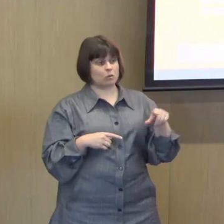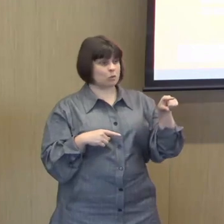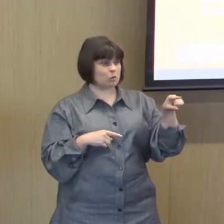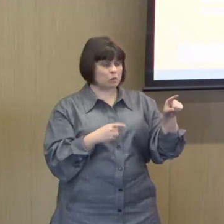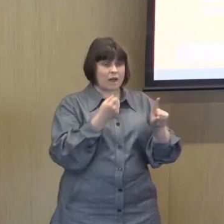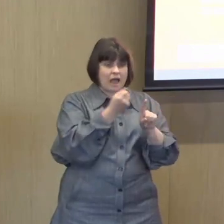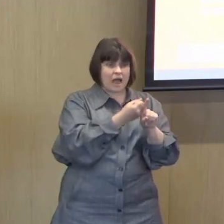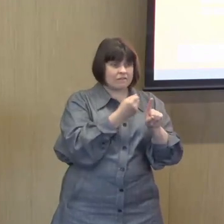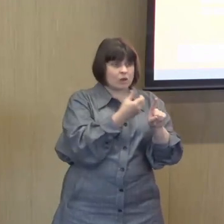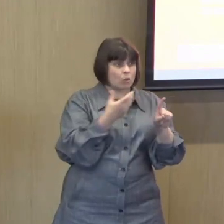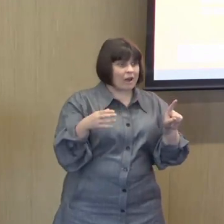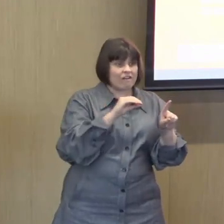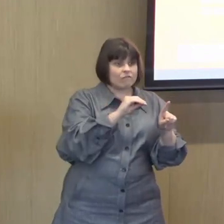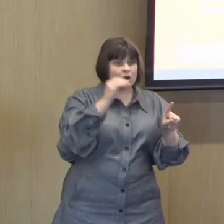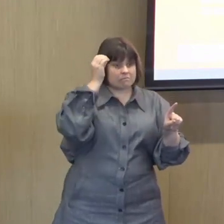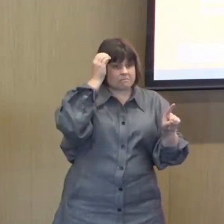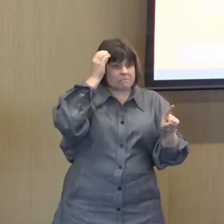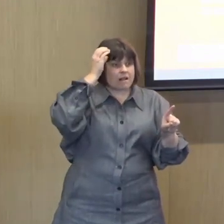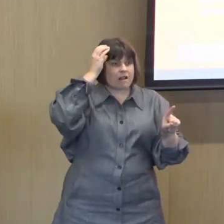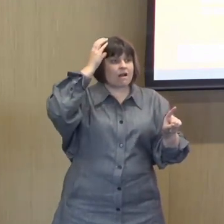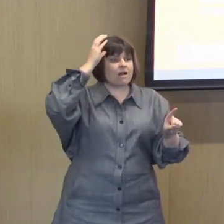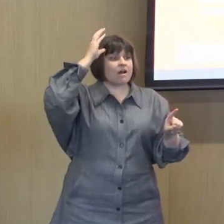of thinking about how to create change.